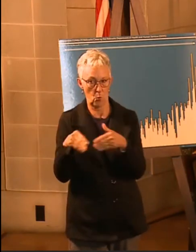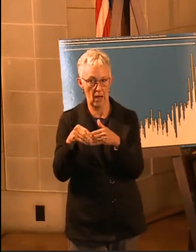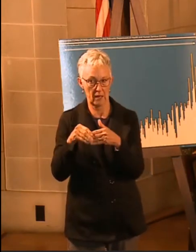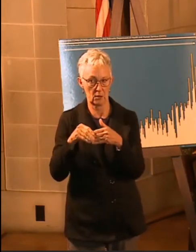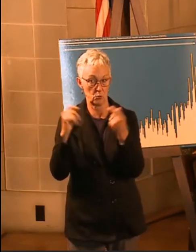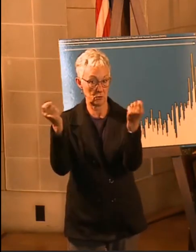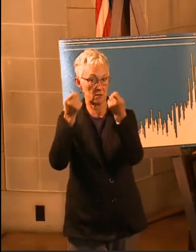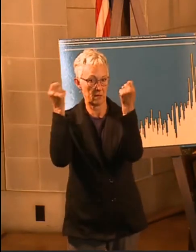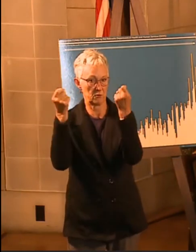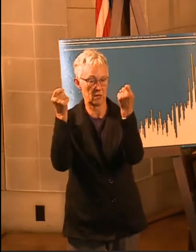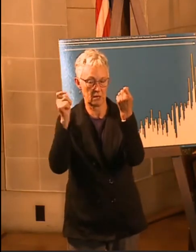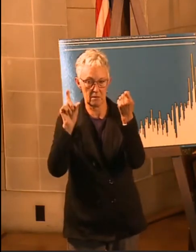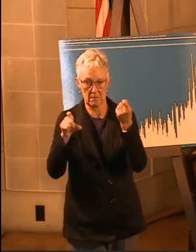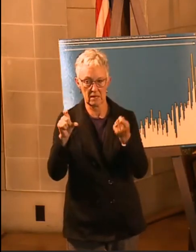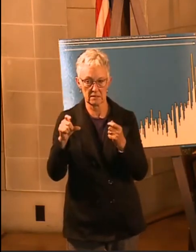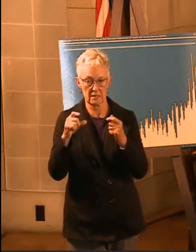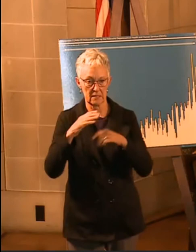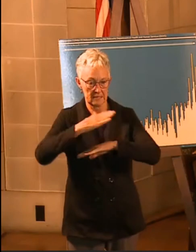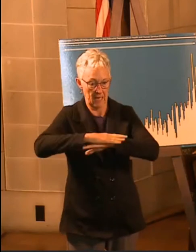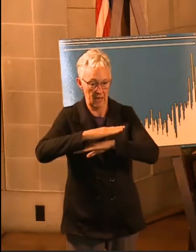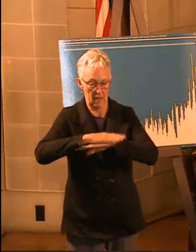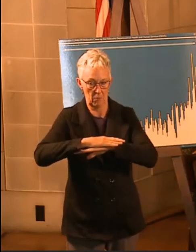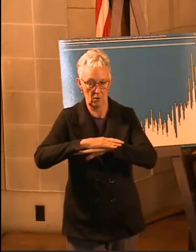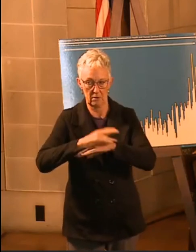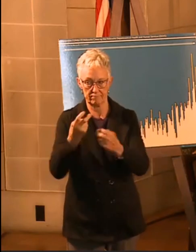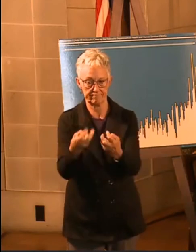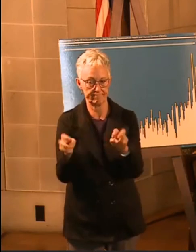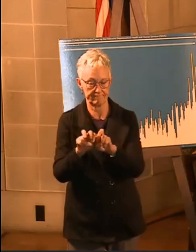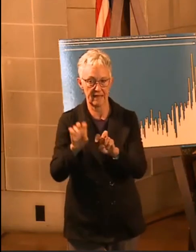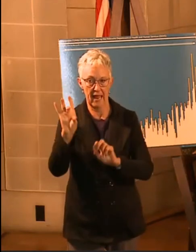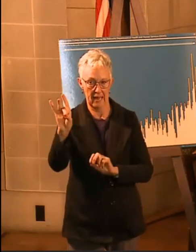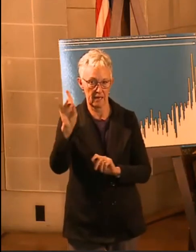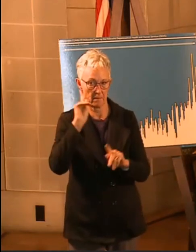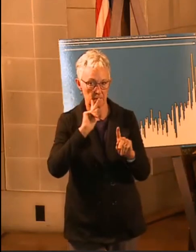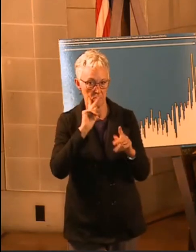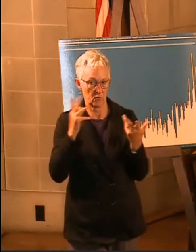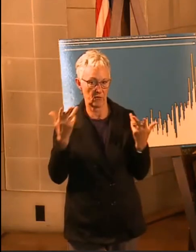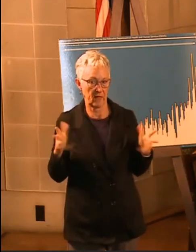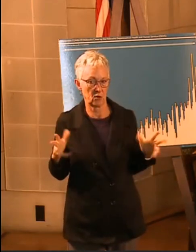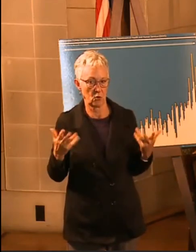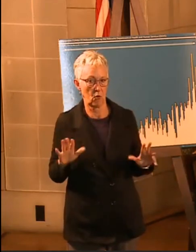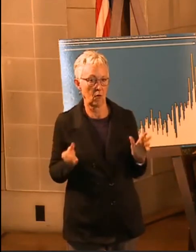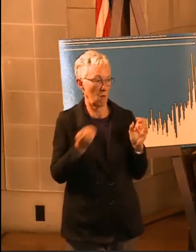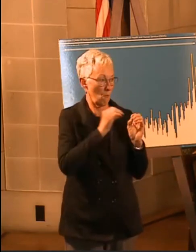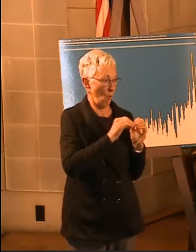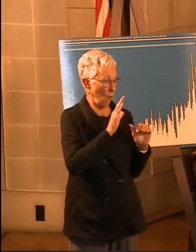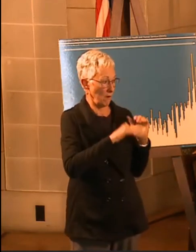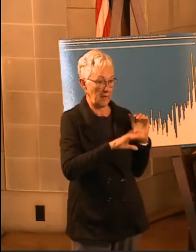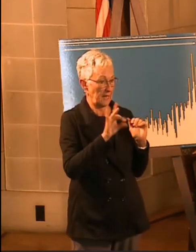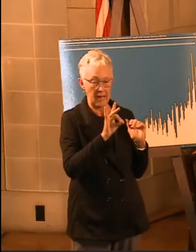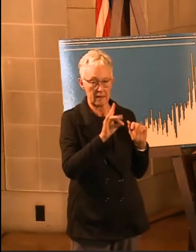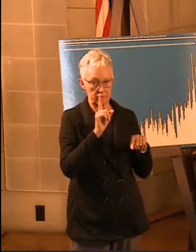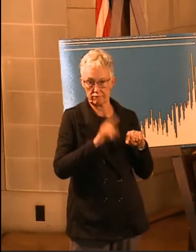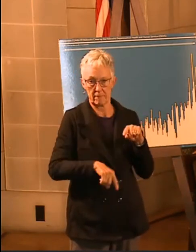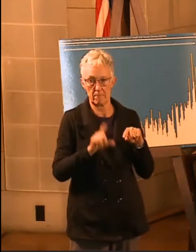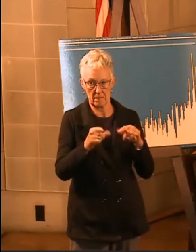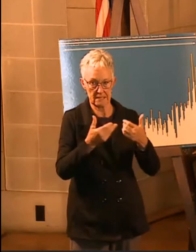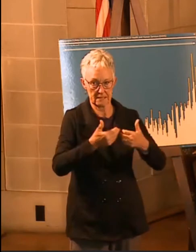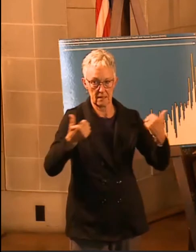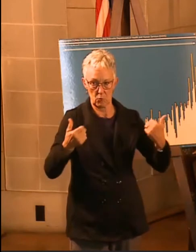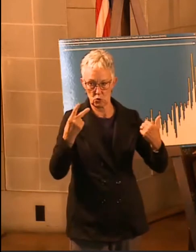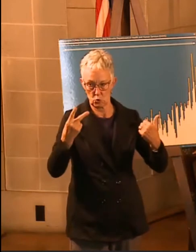to eight people. If you've got a larger group than that, that's going to have to be split up into two different groups, just like you would have at a restaurant as well. So